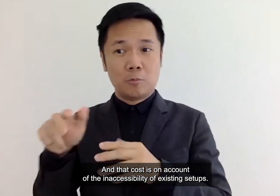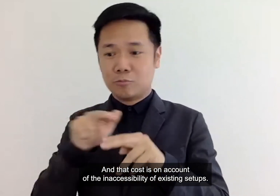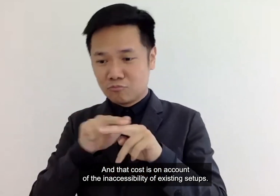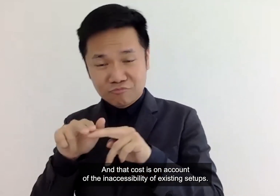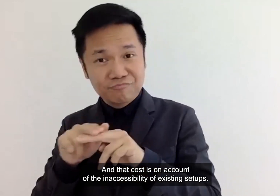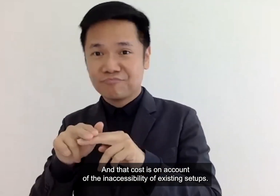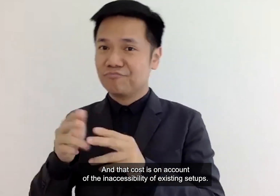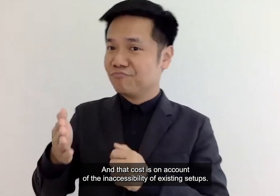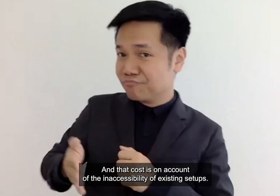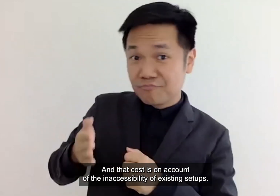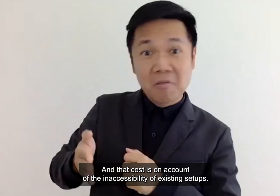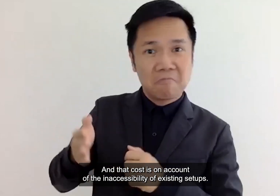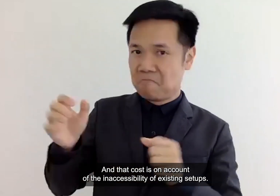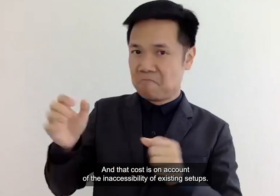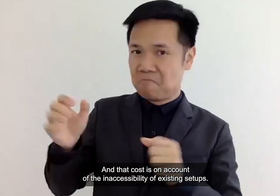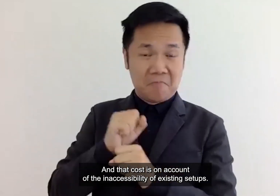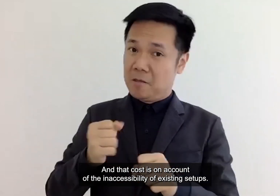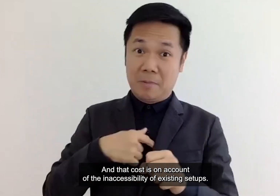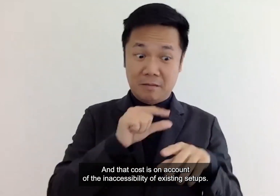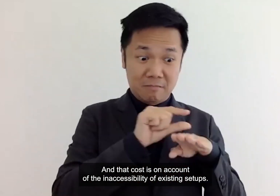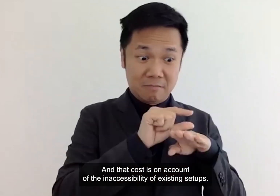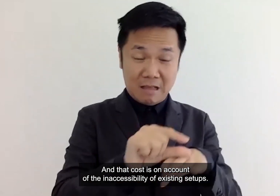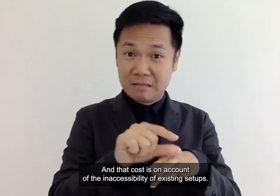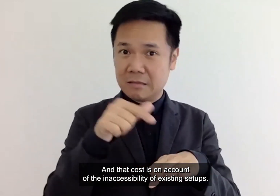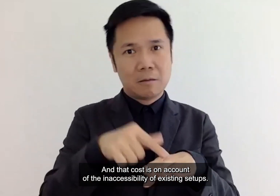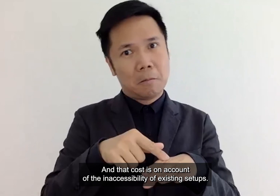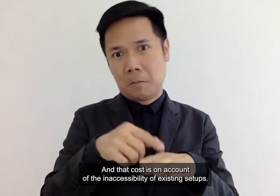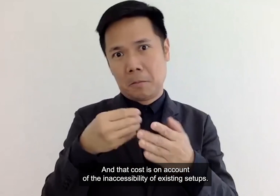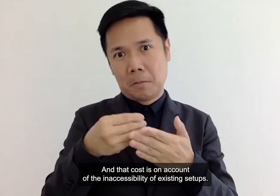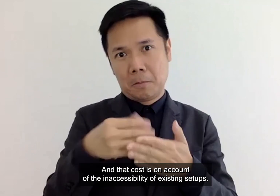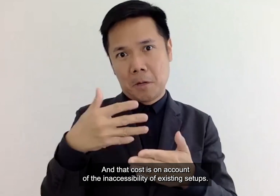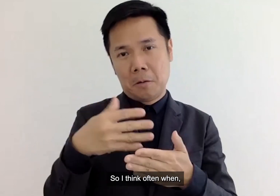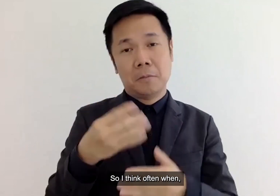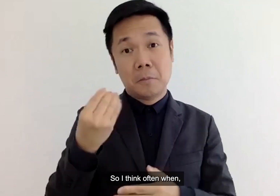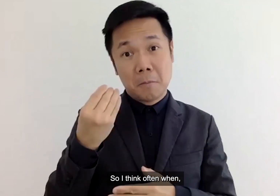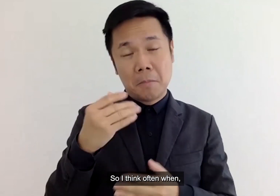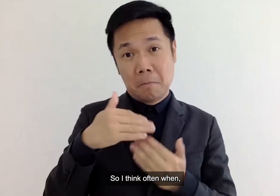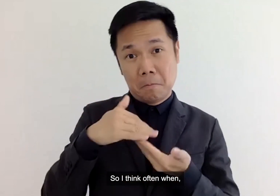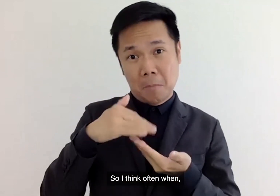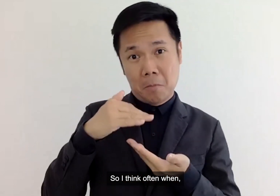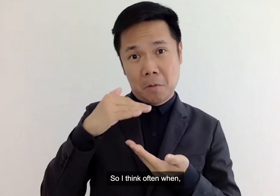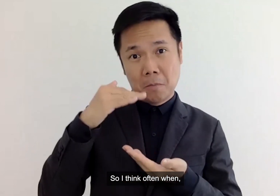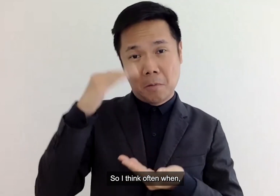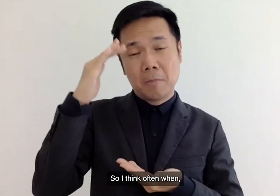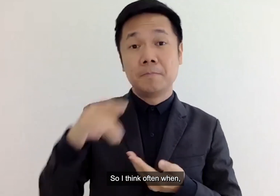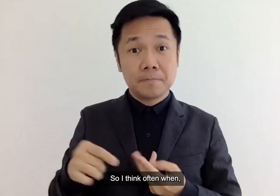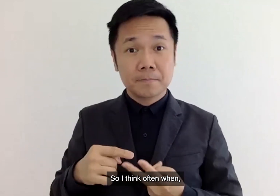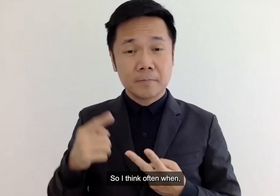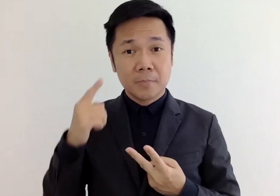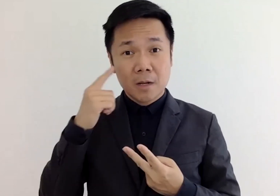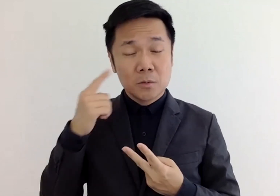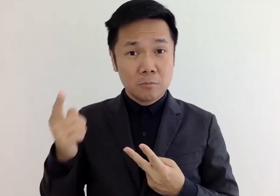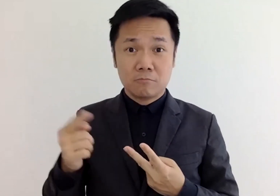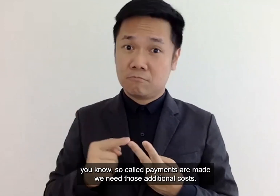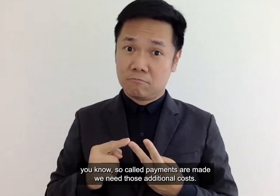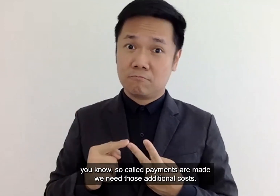account of the inaccessibility of of existing setups so i think uh often when when